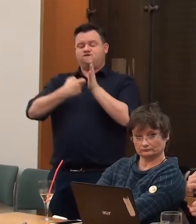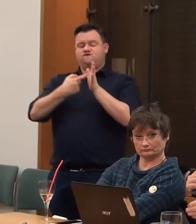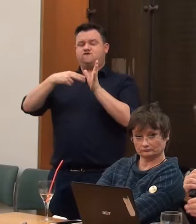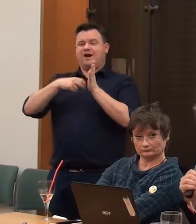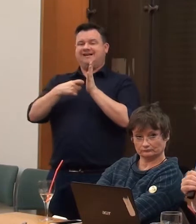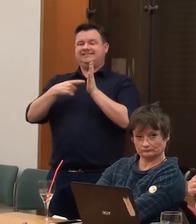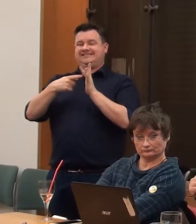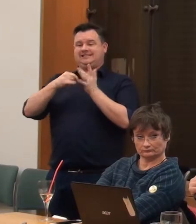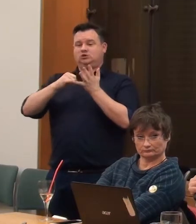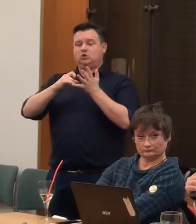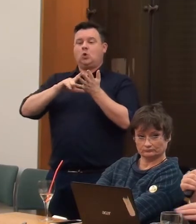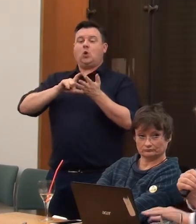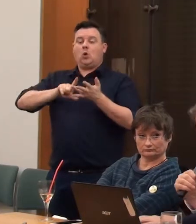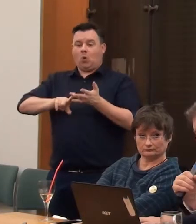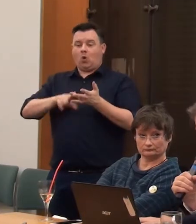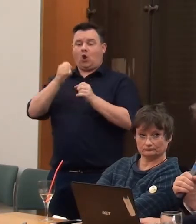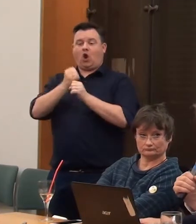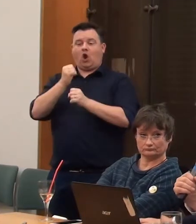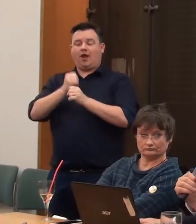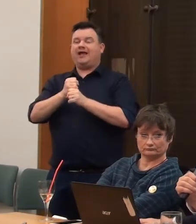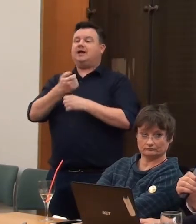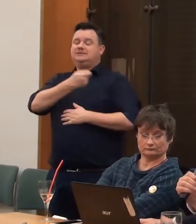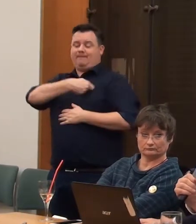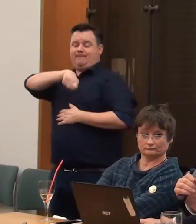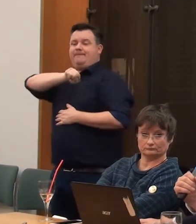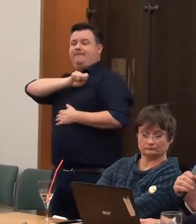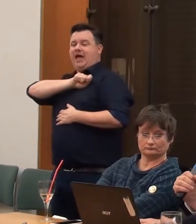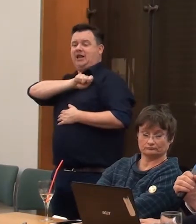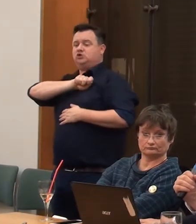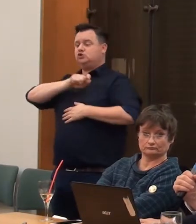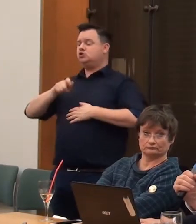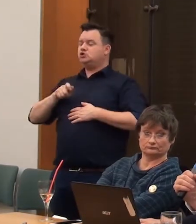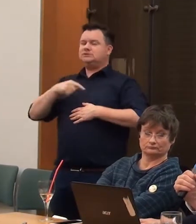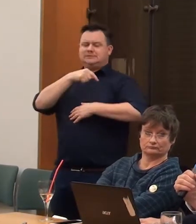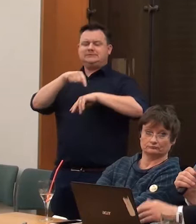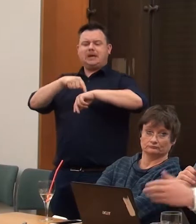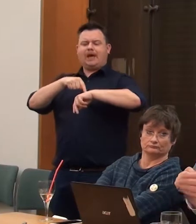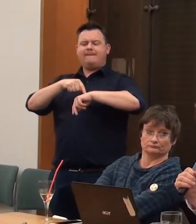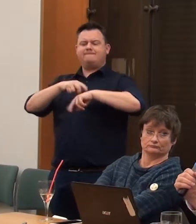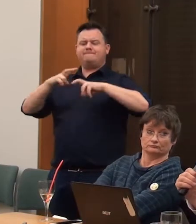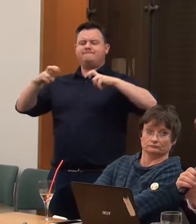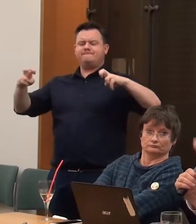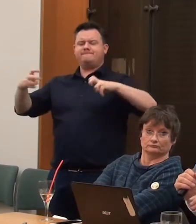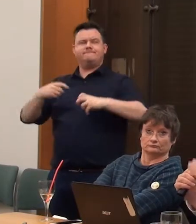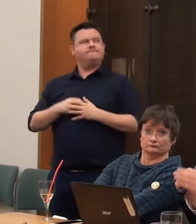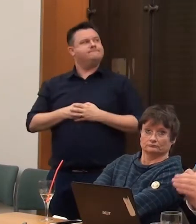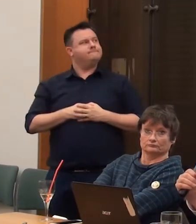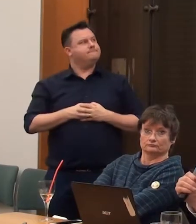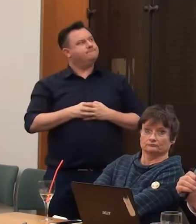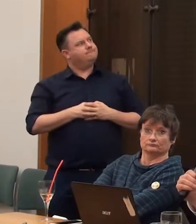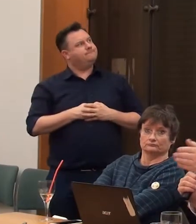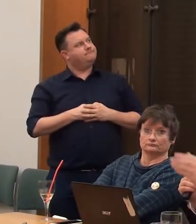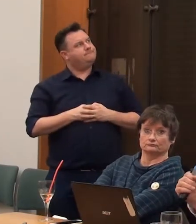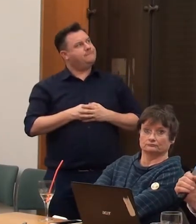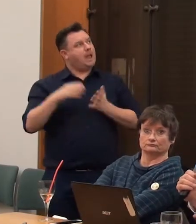was a court painter in the Spanish courts. Royal families and so on. The mayor, both making